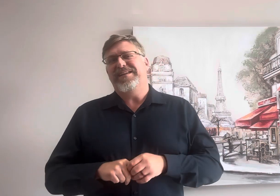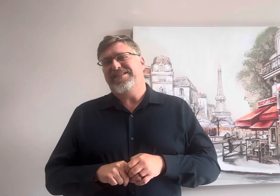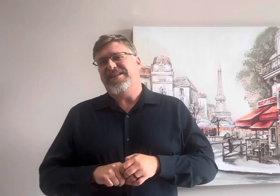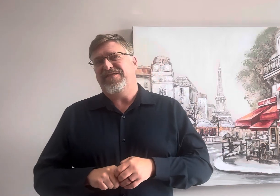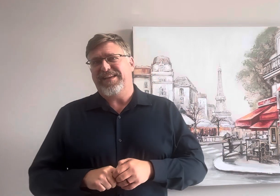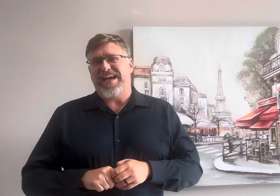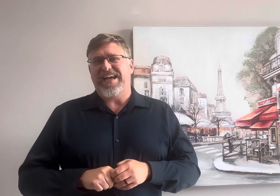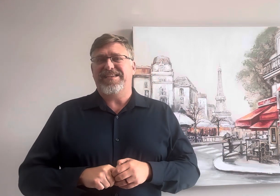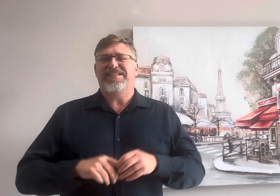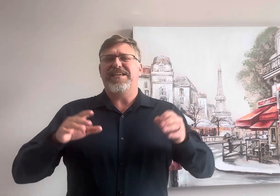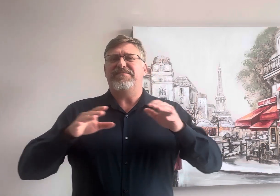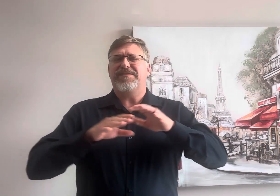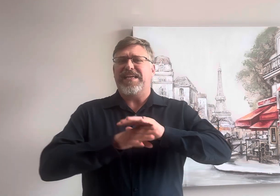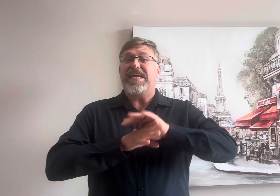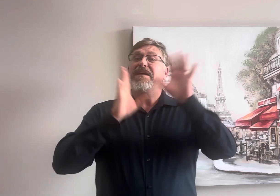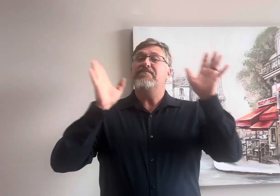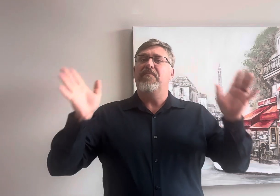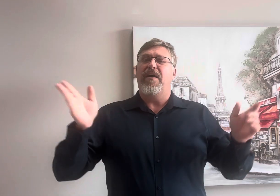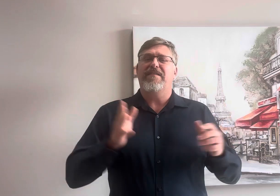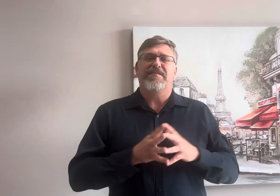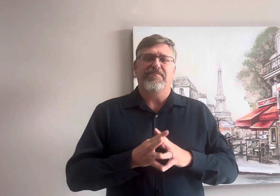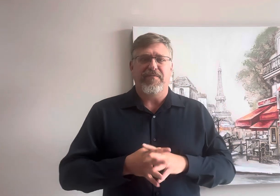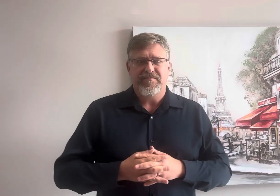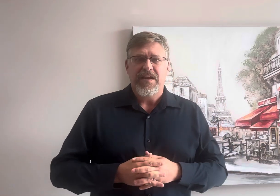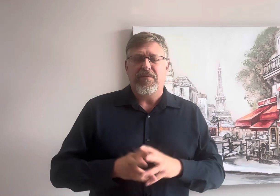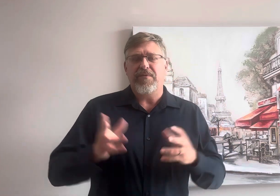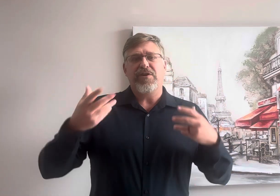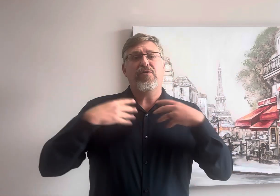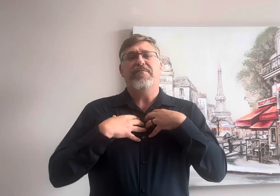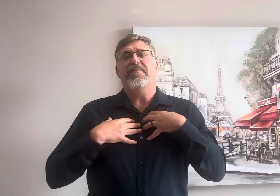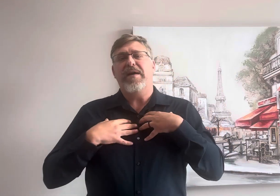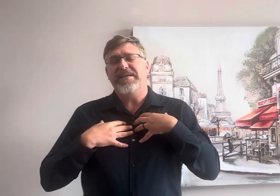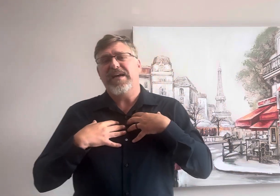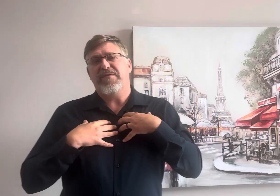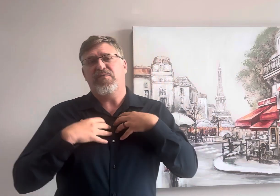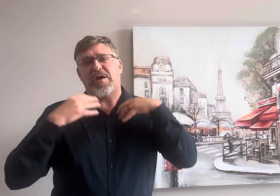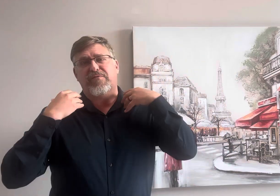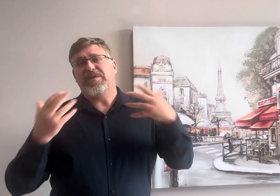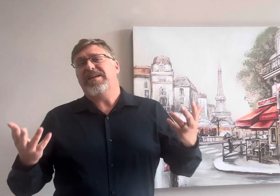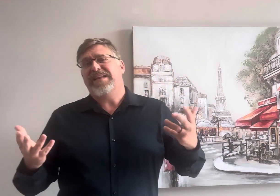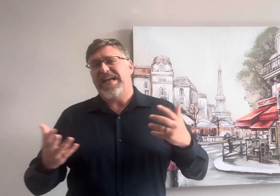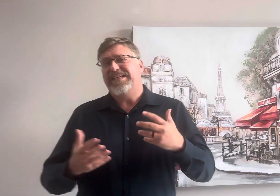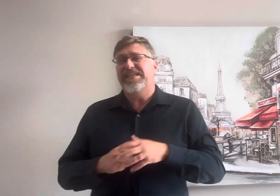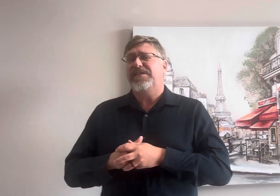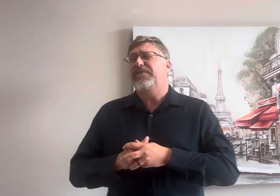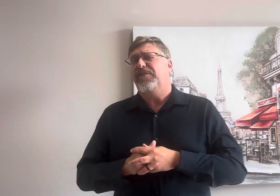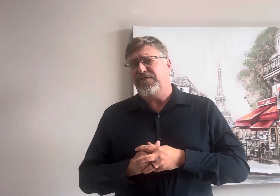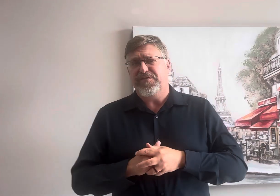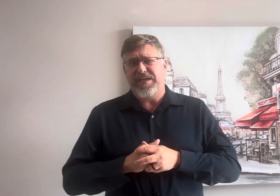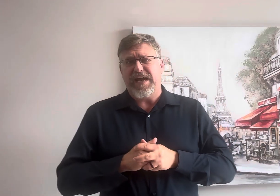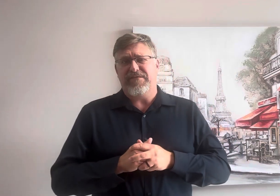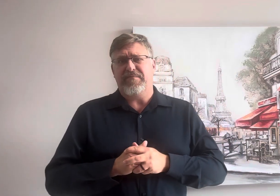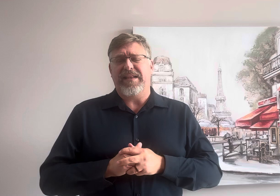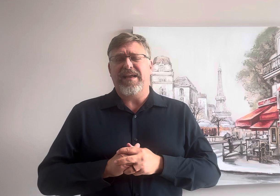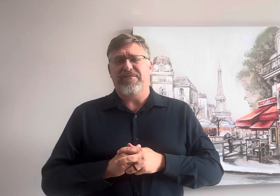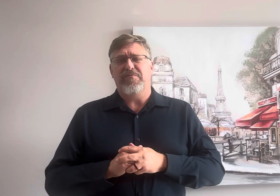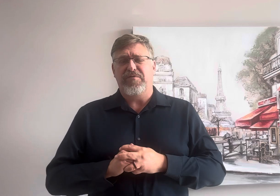and stuff like that just seems like impossible but when you grew up in my time where none of that existed for the first half of my life almost